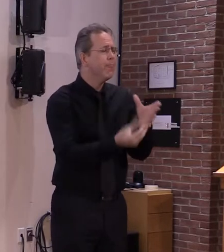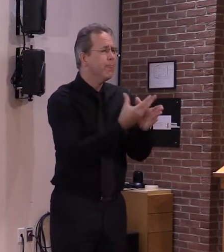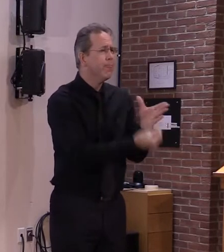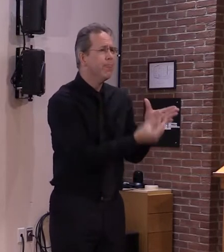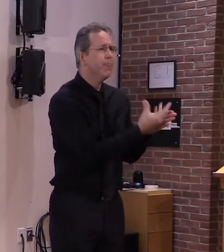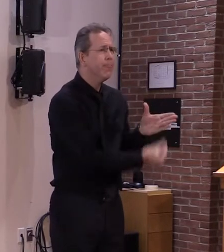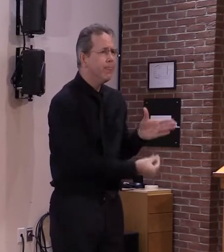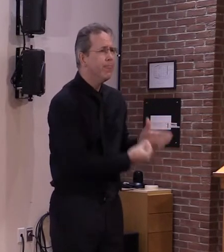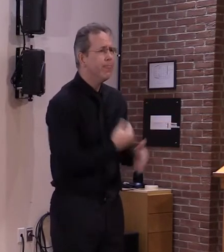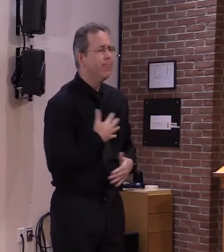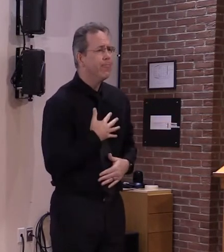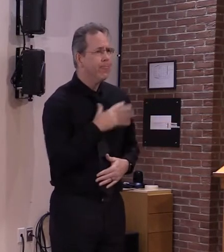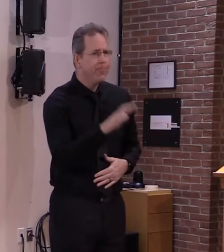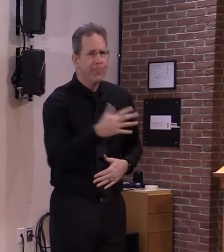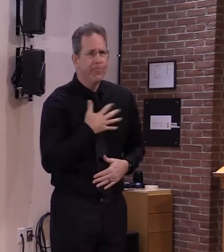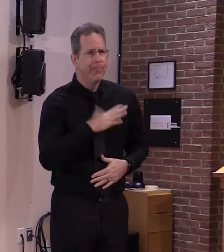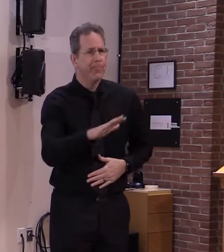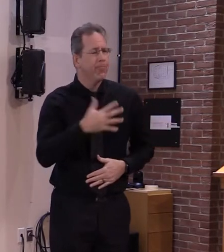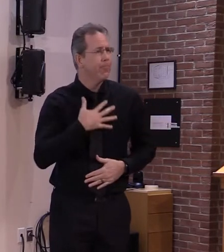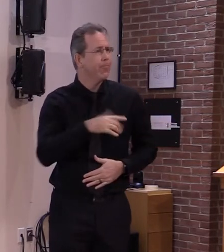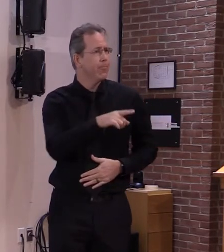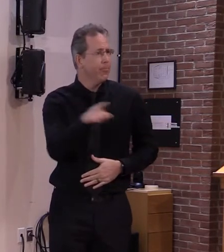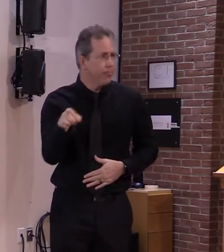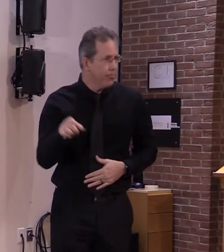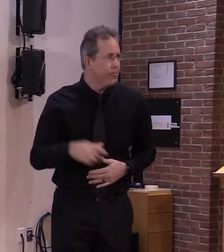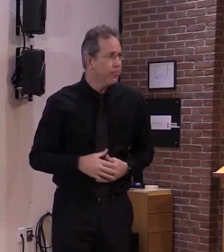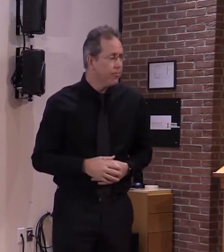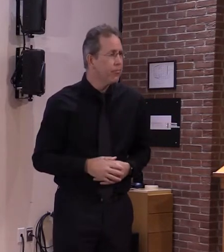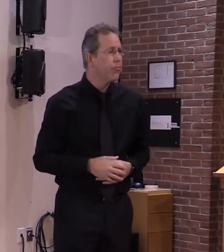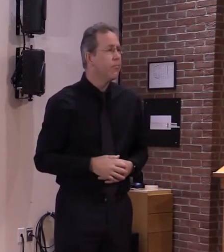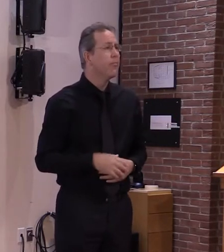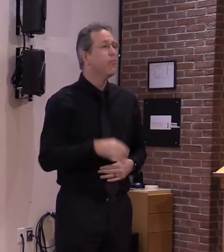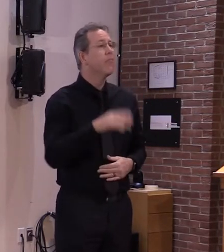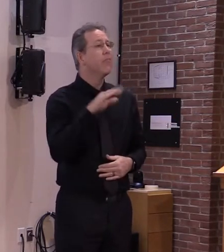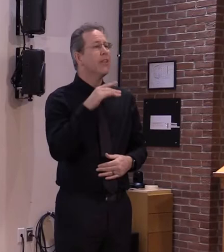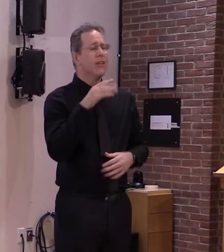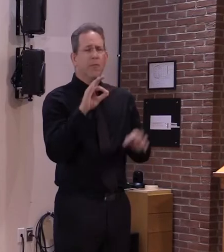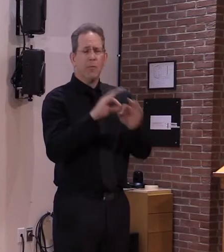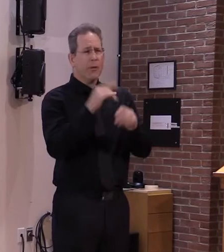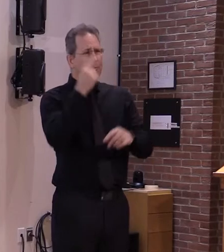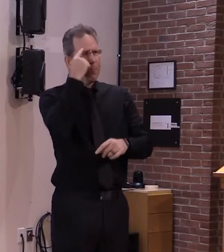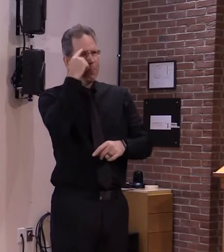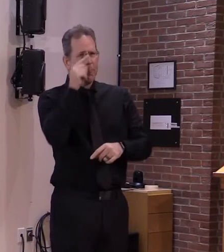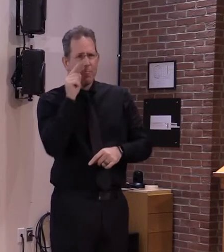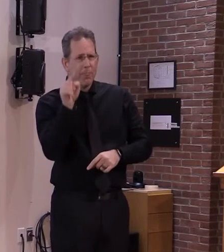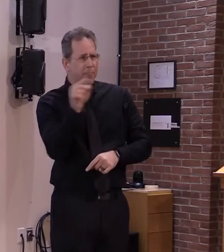this be a reminder as to why we must continue our work to keep each other safe